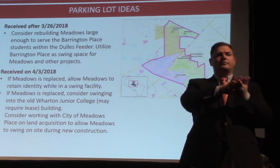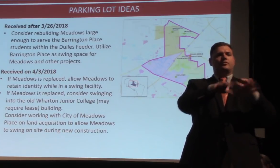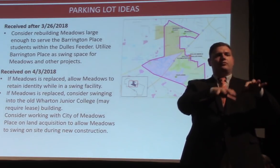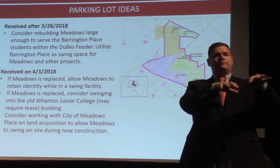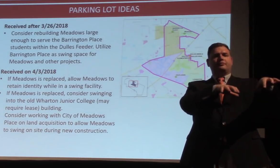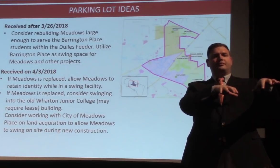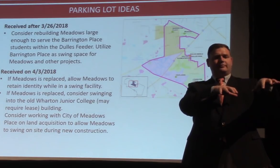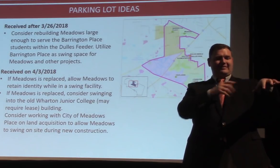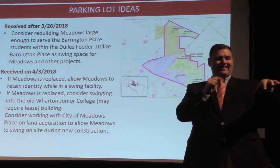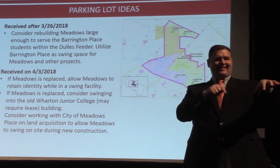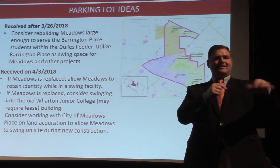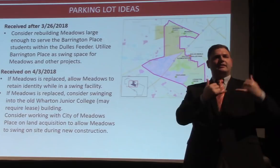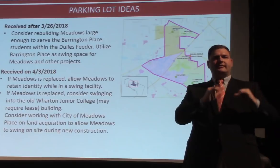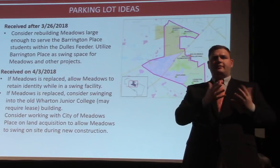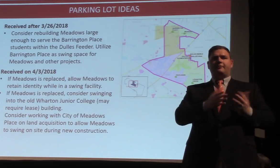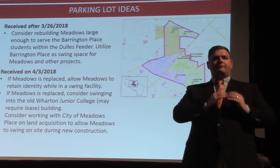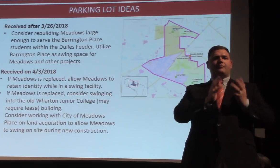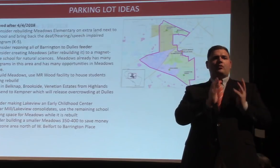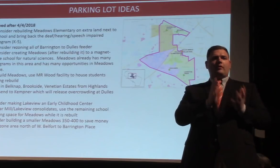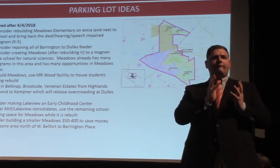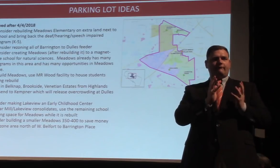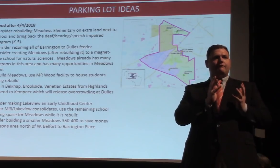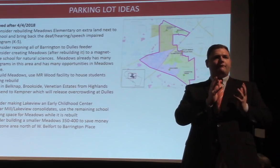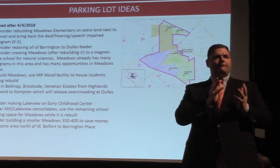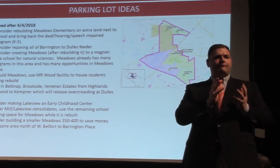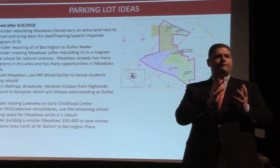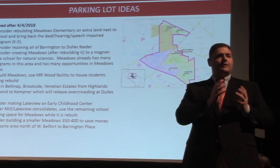open while the new facility is constructed.